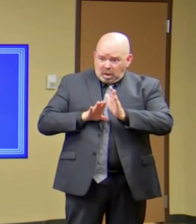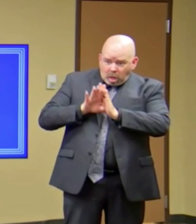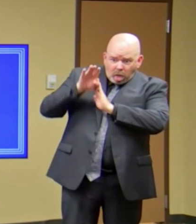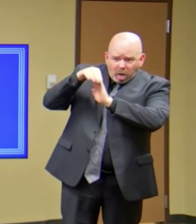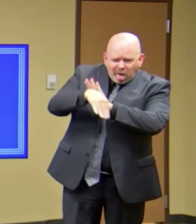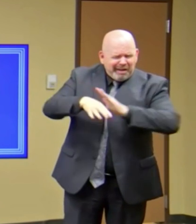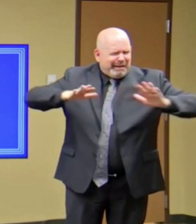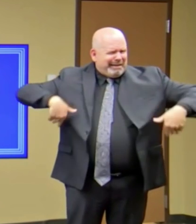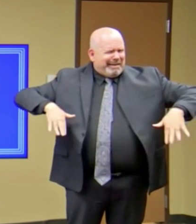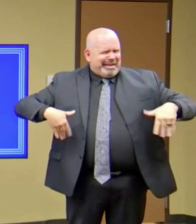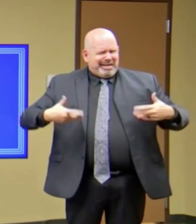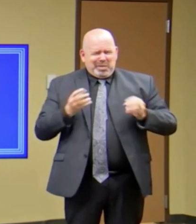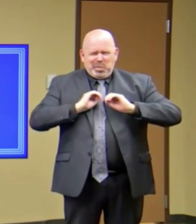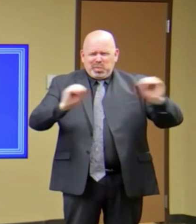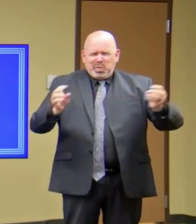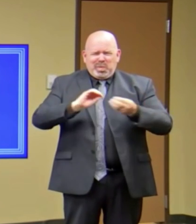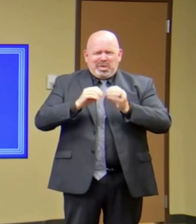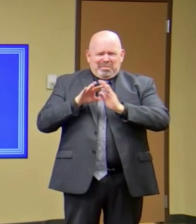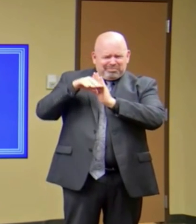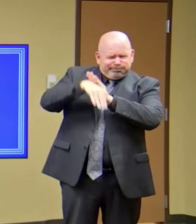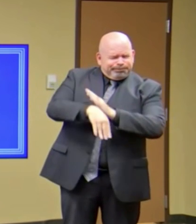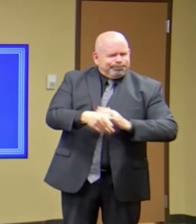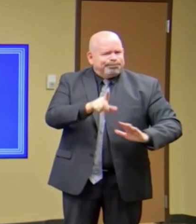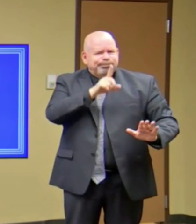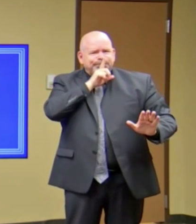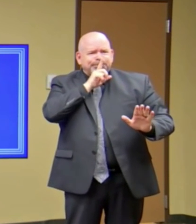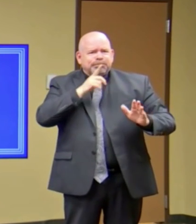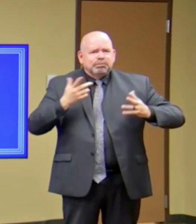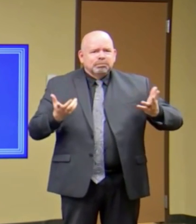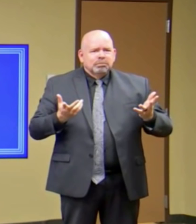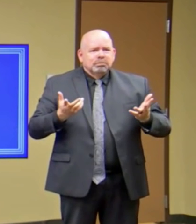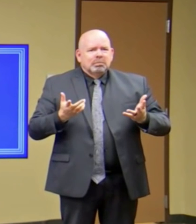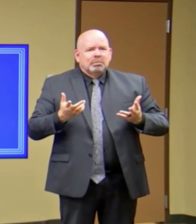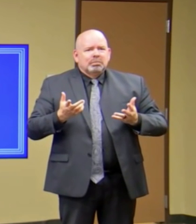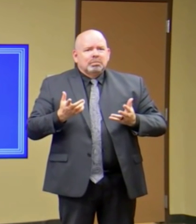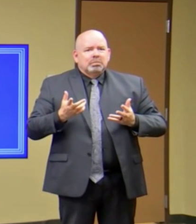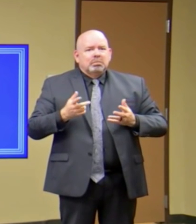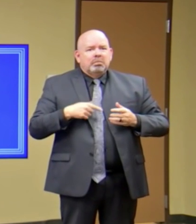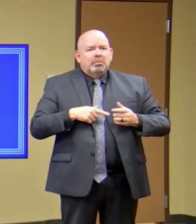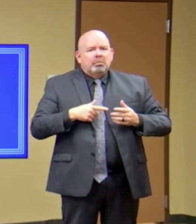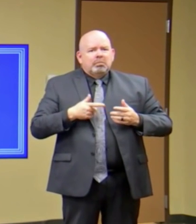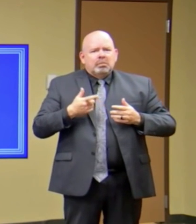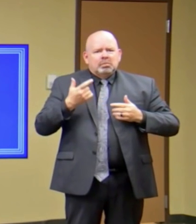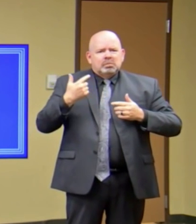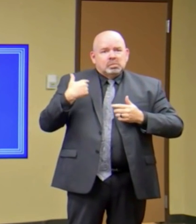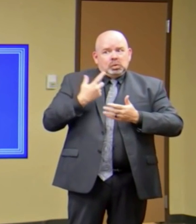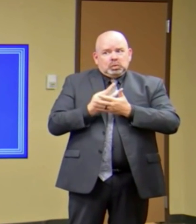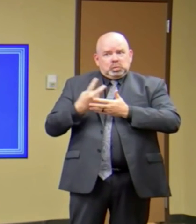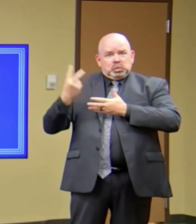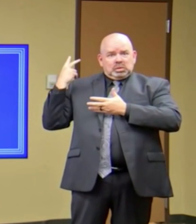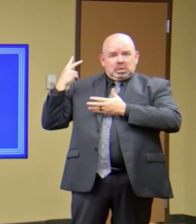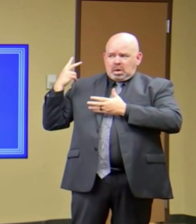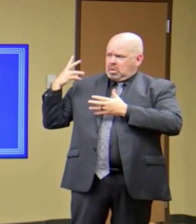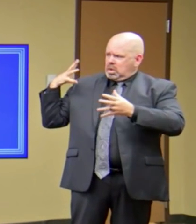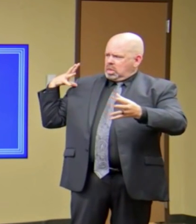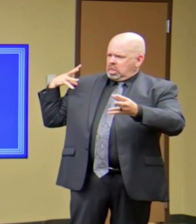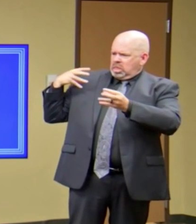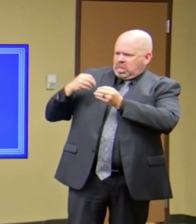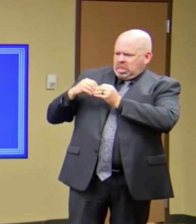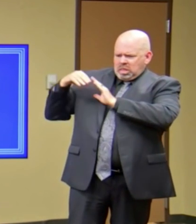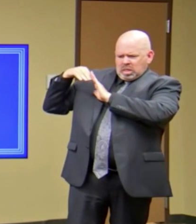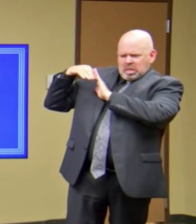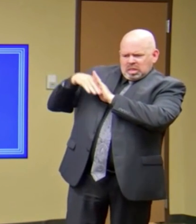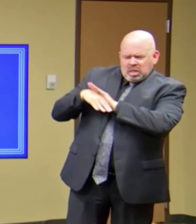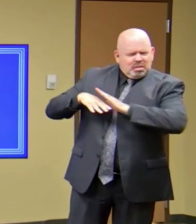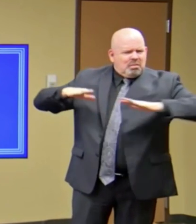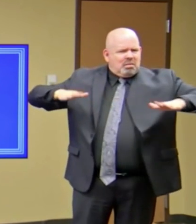wipe out this week, and we take last week, last week would be our first week of arguable decline. Although, as Phil will talk about